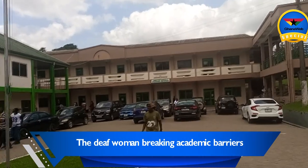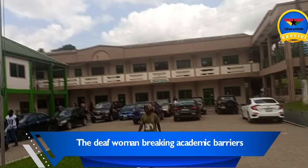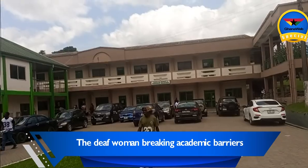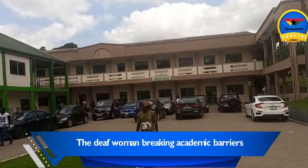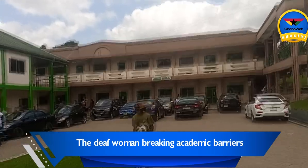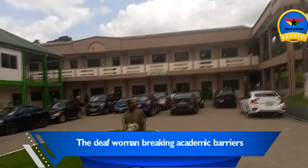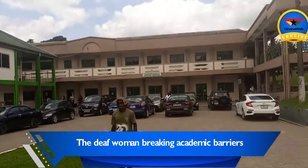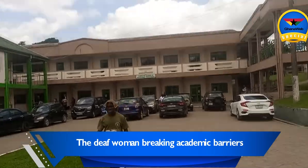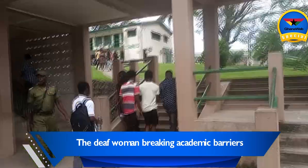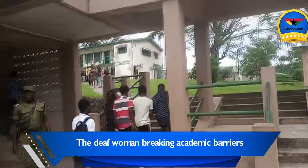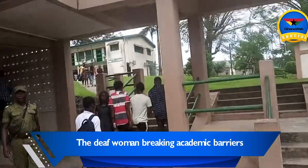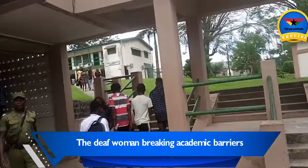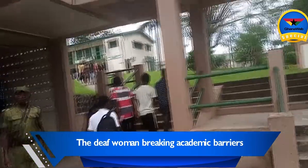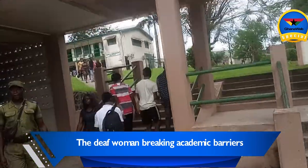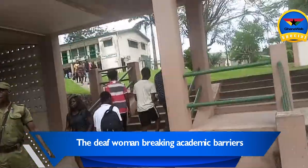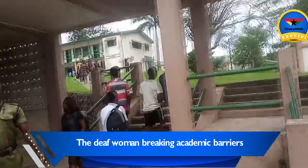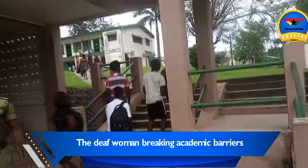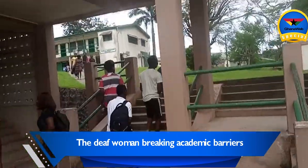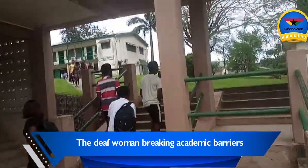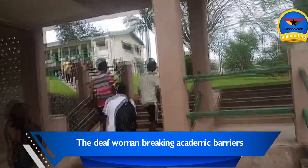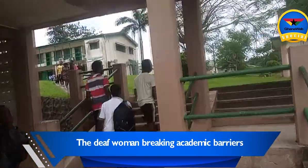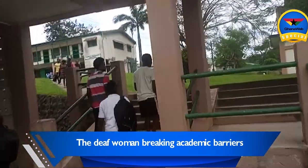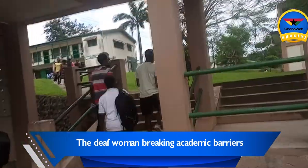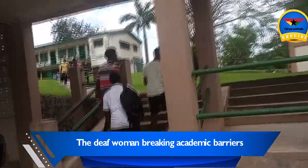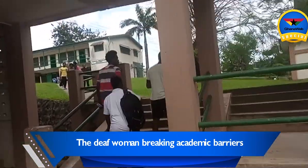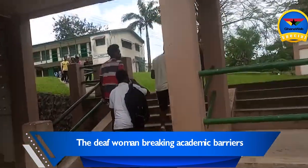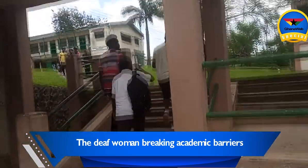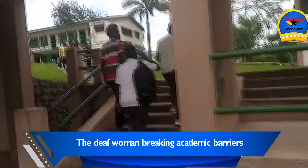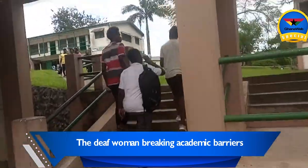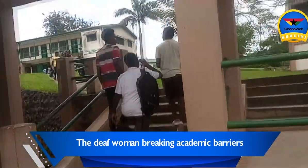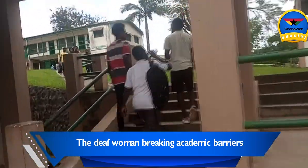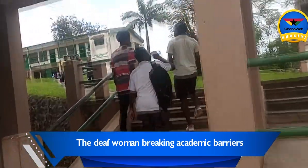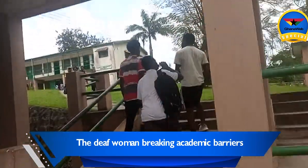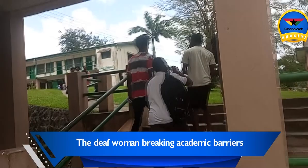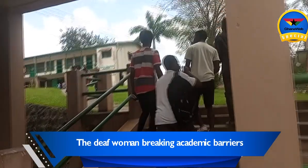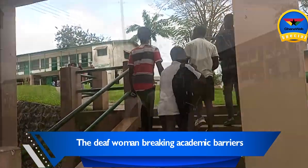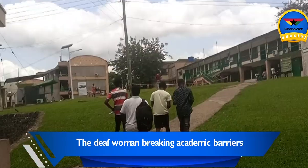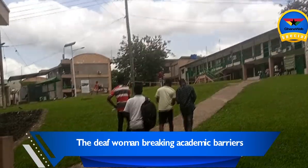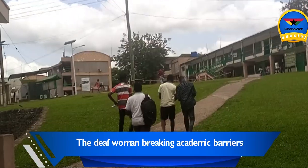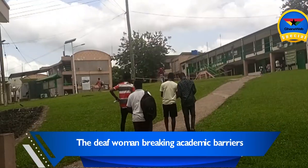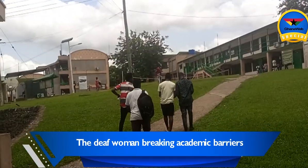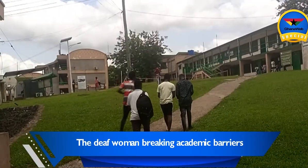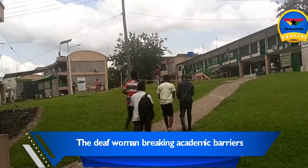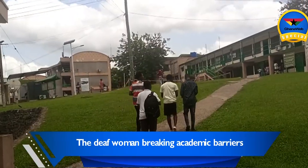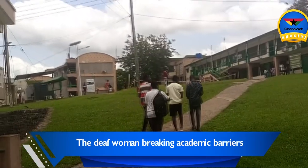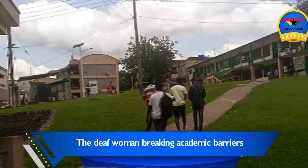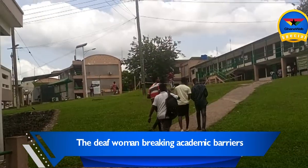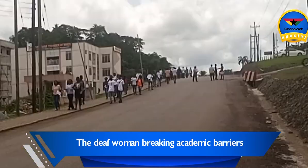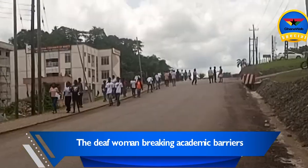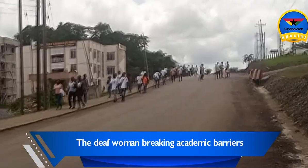According to Lydia, after becoming hearing impaired, people began stigmatizing her in her community, and